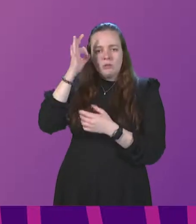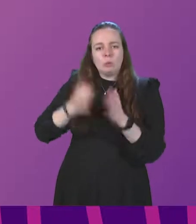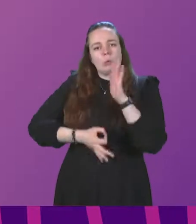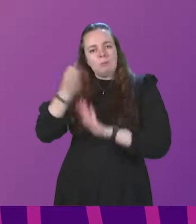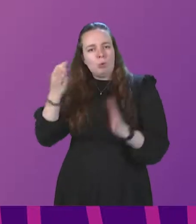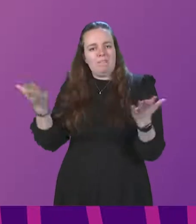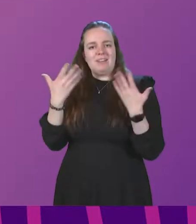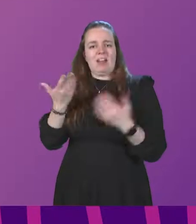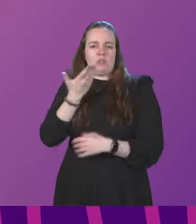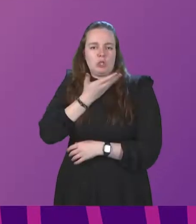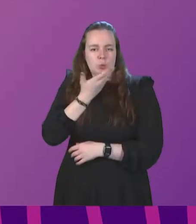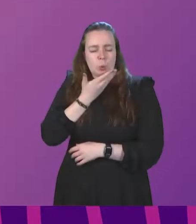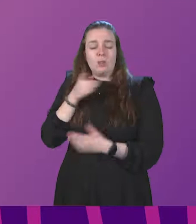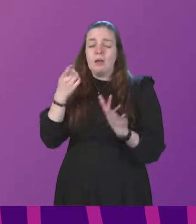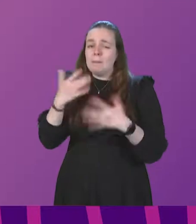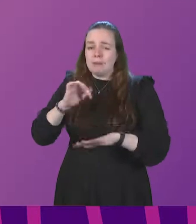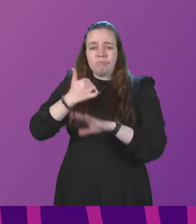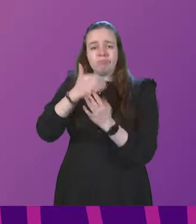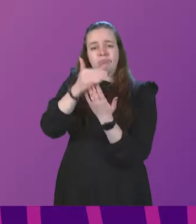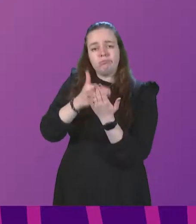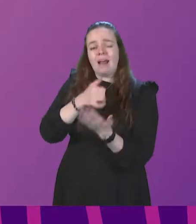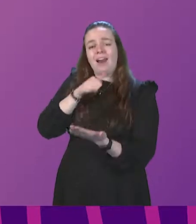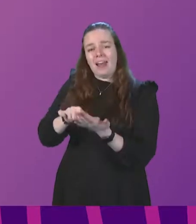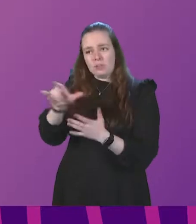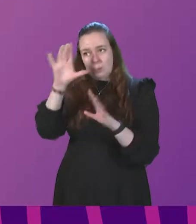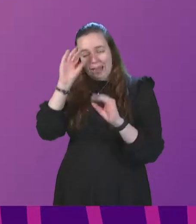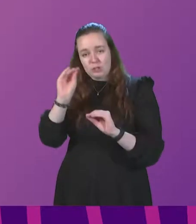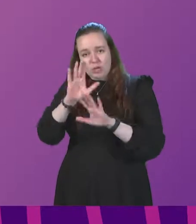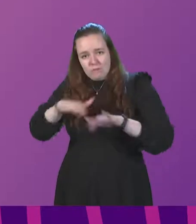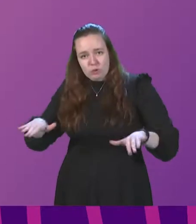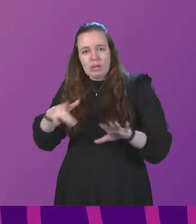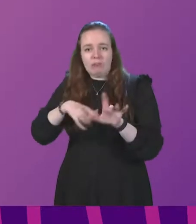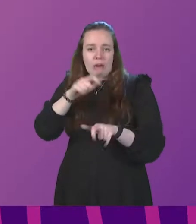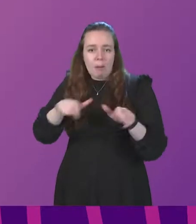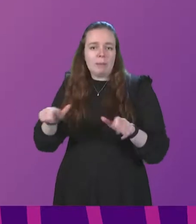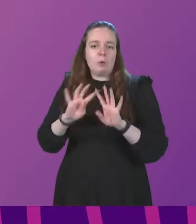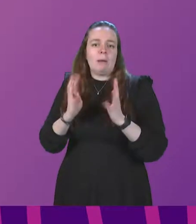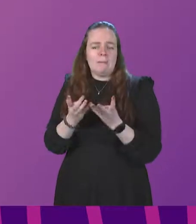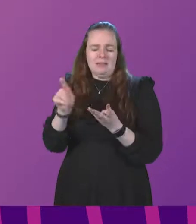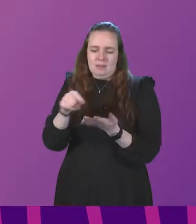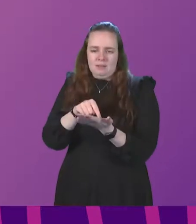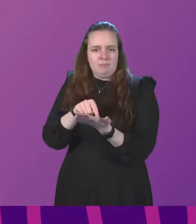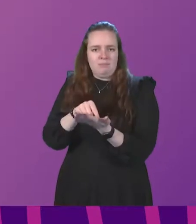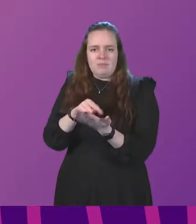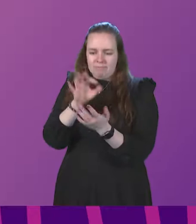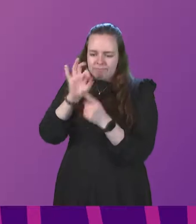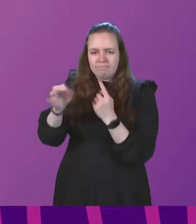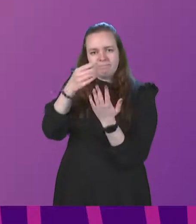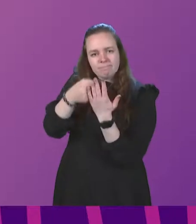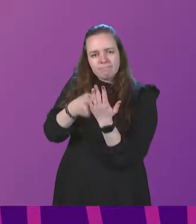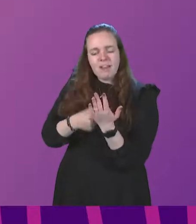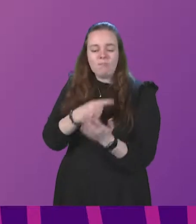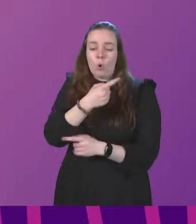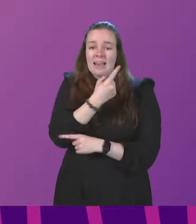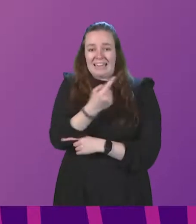in schools. This was set out in the letter to the Education, Children and Young People's Committee which stated the precise remedial measures used in each problematic